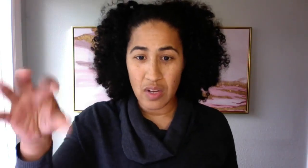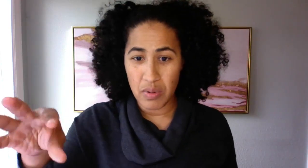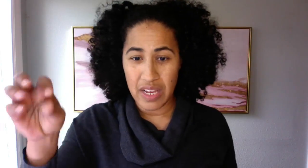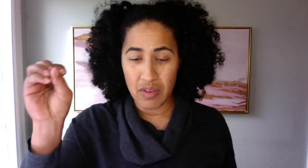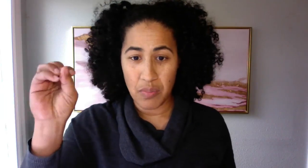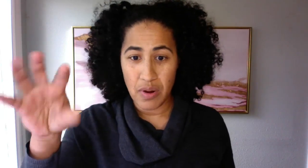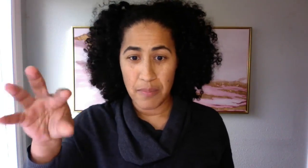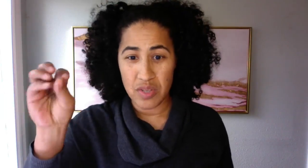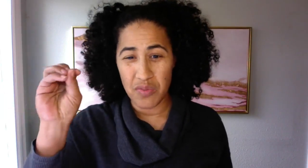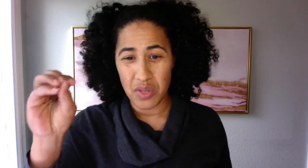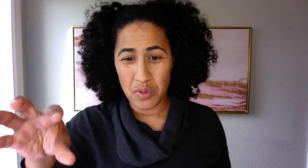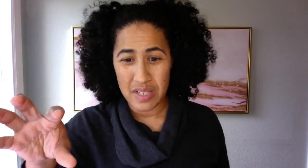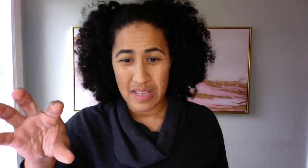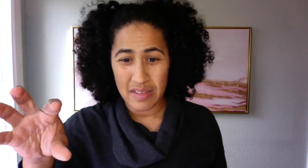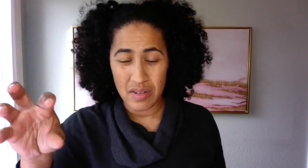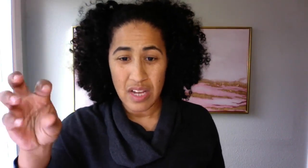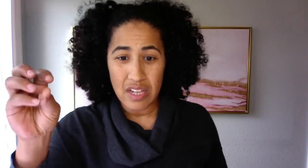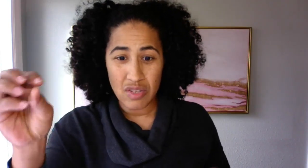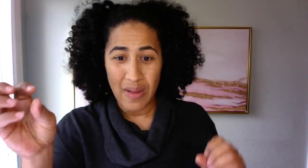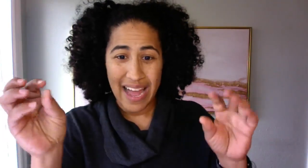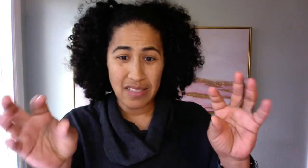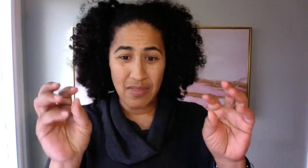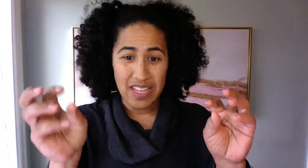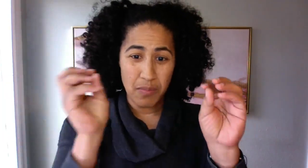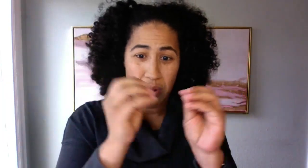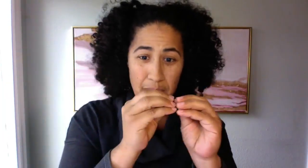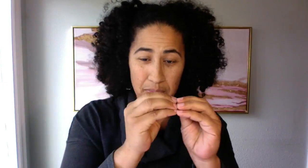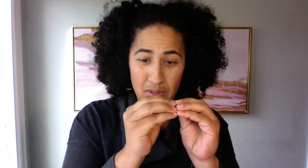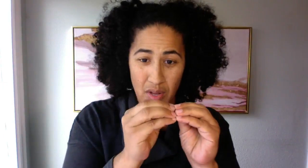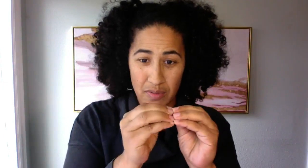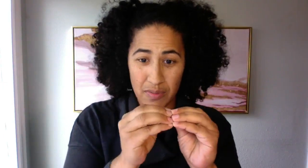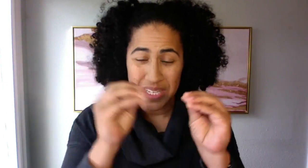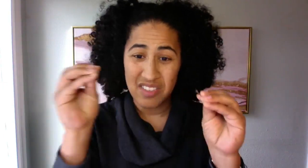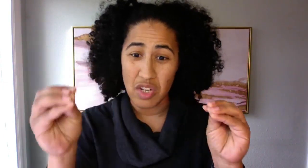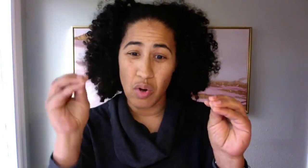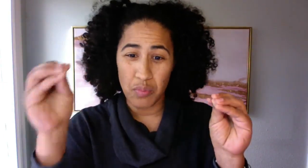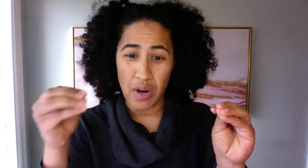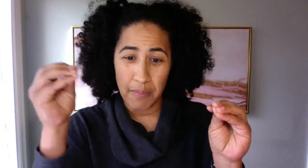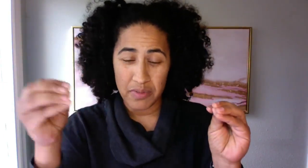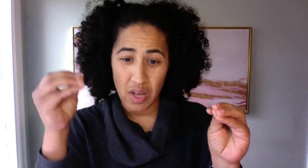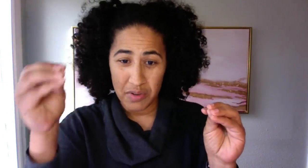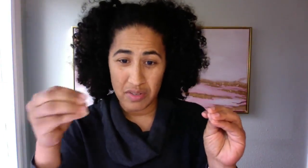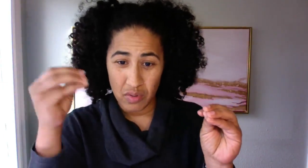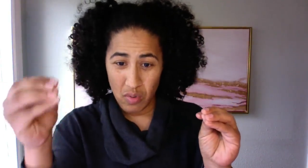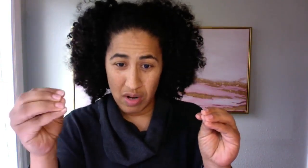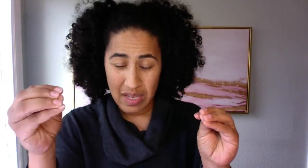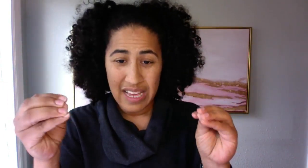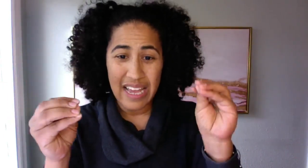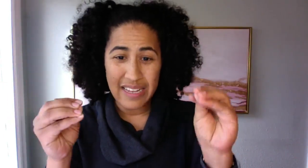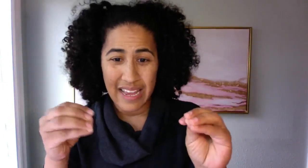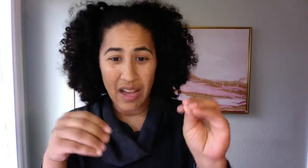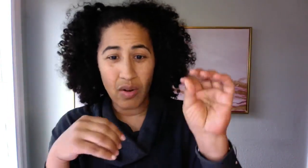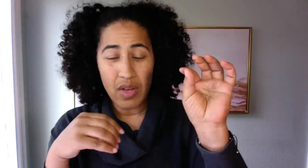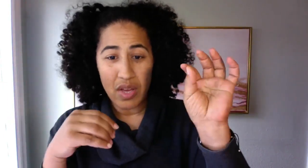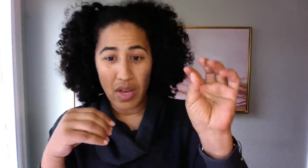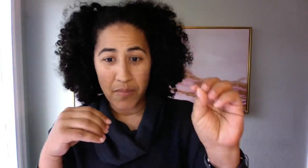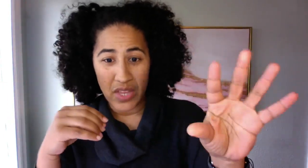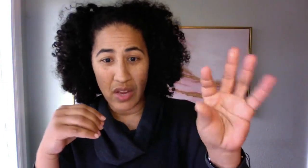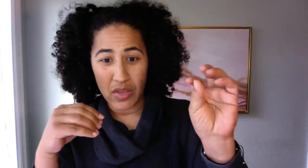complainer, the problem solver, the criticizer to activate the problem solver because their own problem solver doesn't work. And now the other